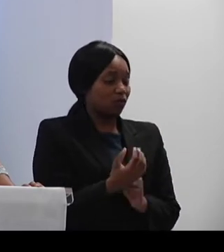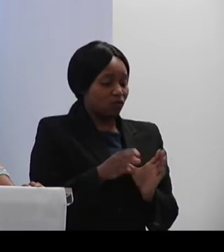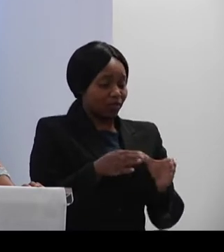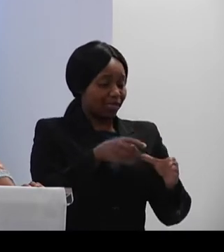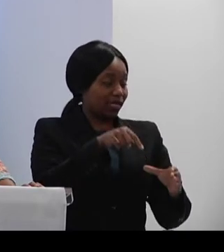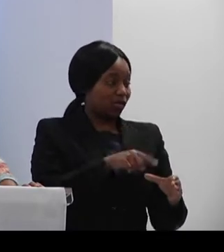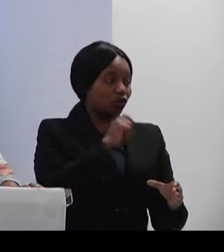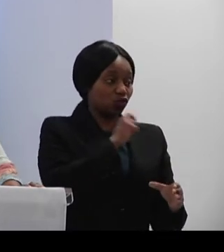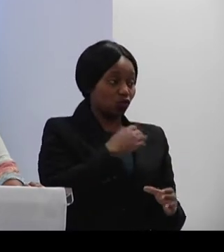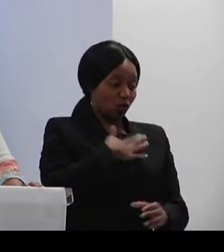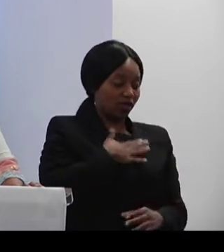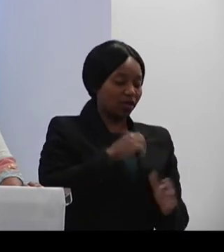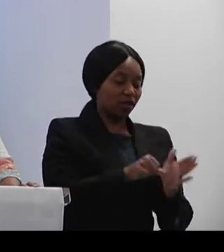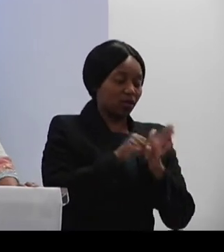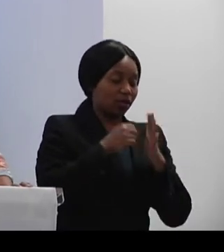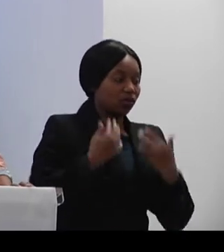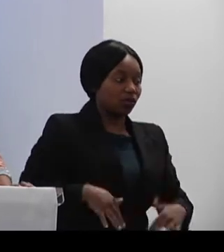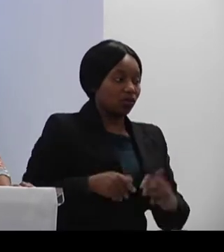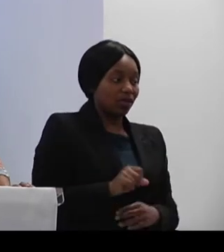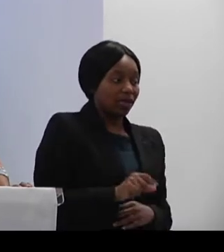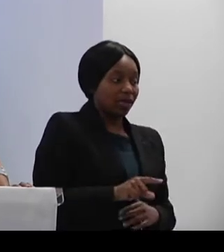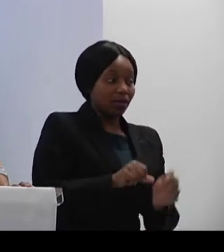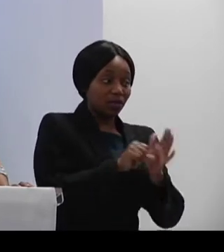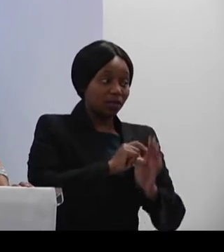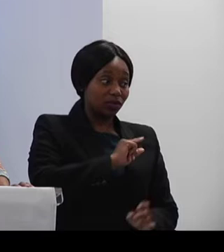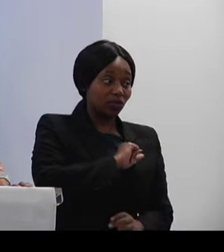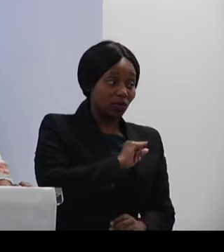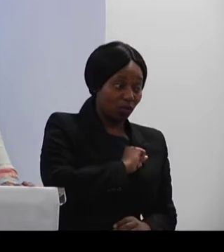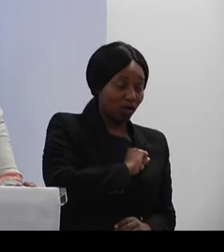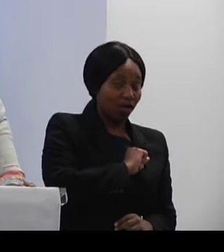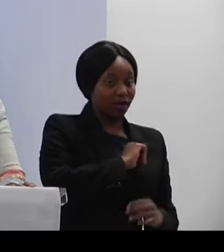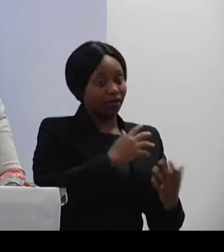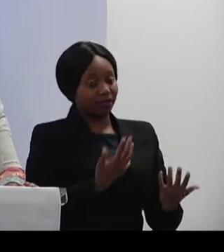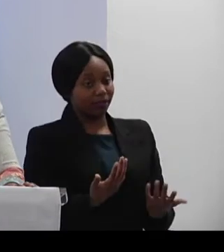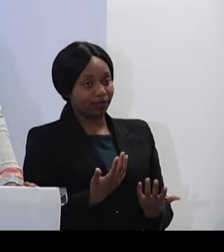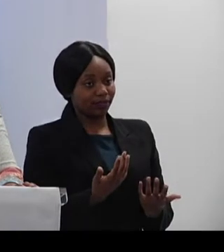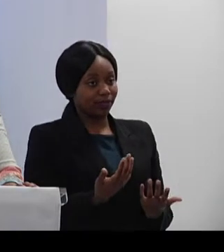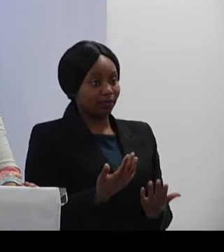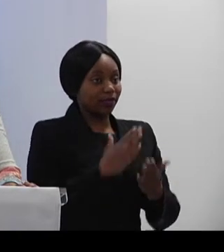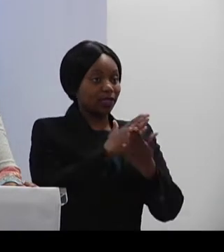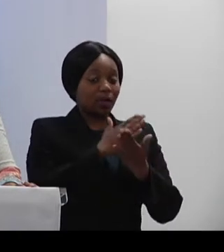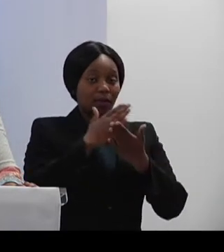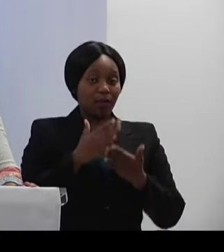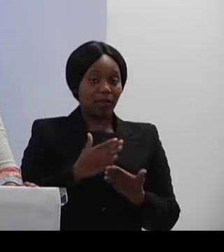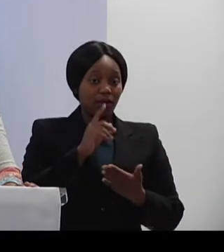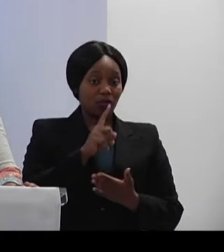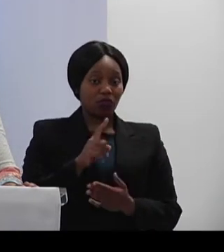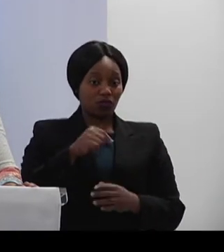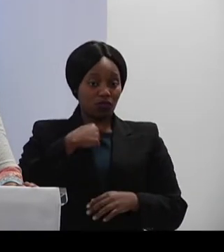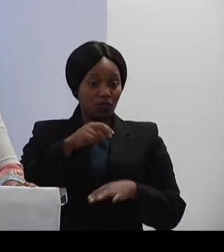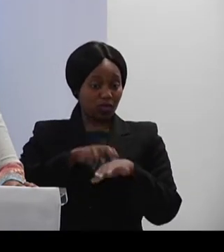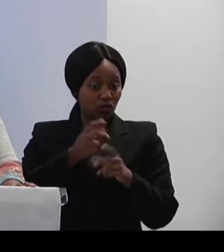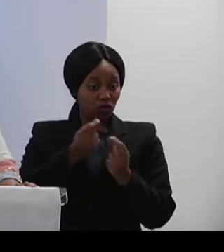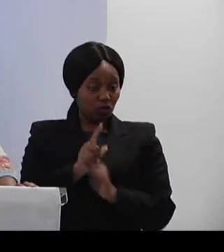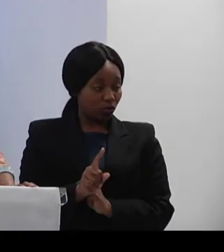felt, it is quite important. It is important because part of what we need to